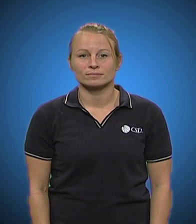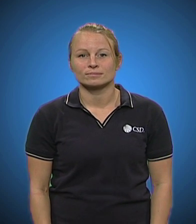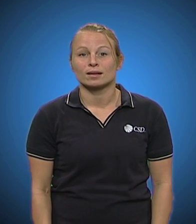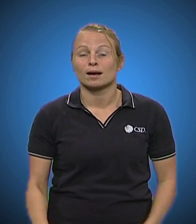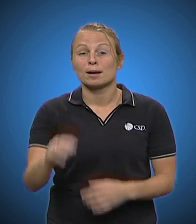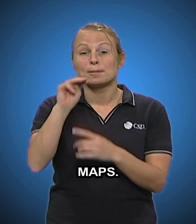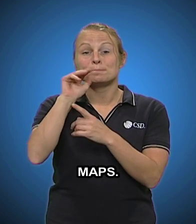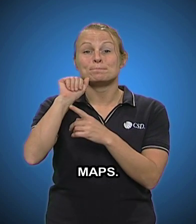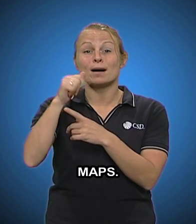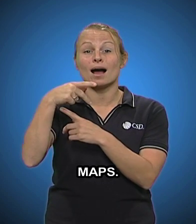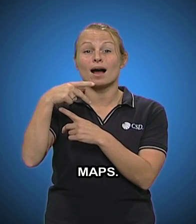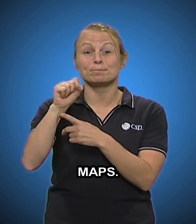Maps.